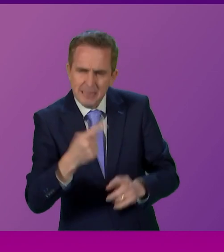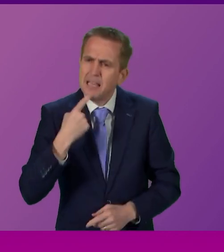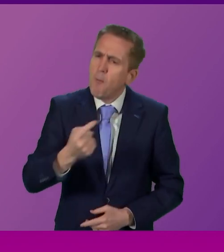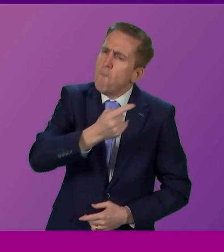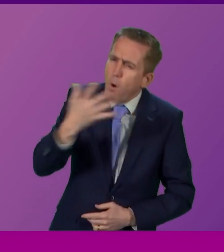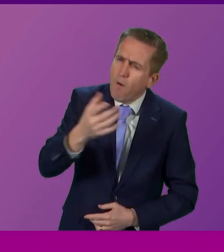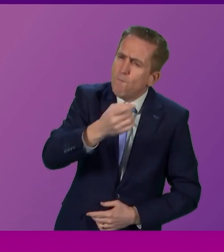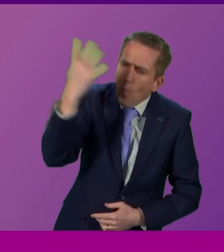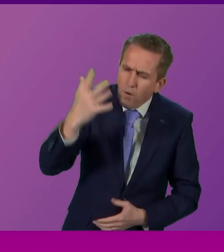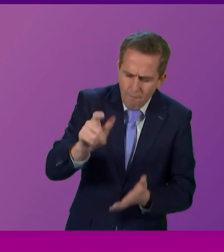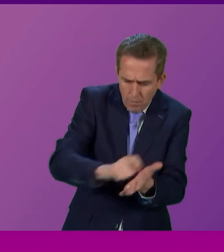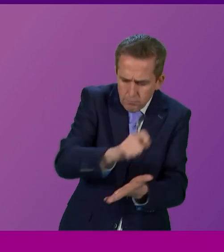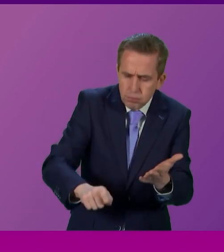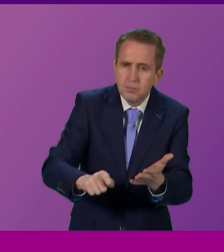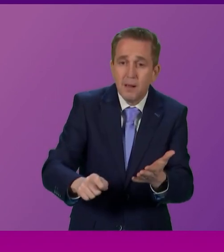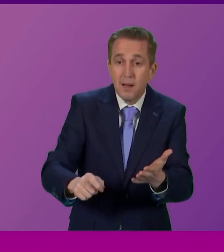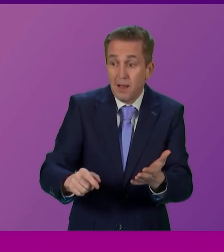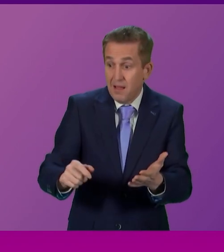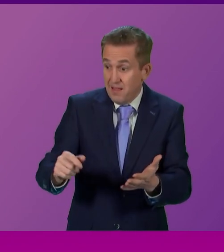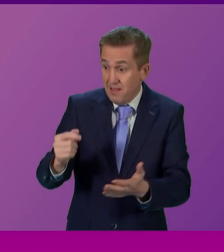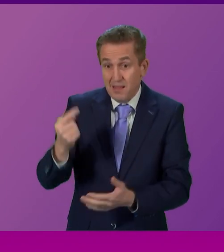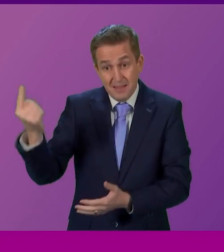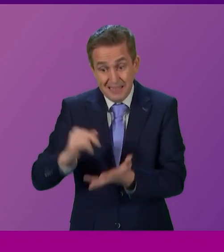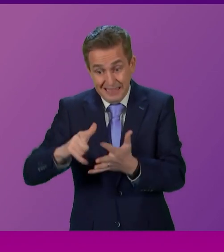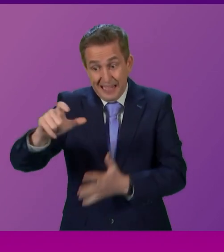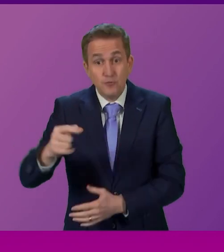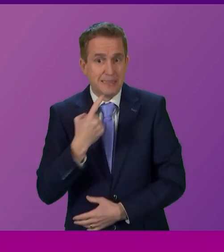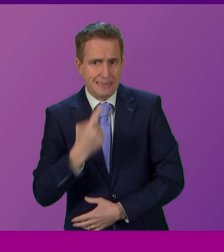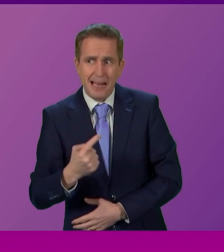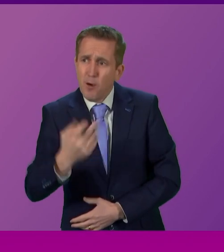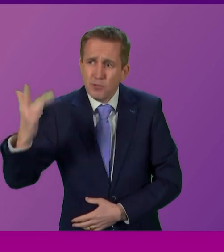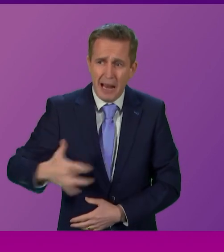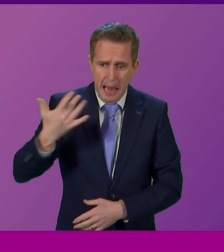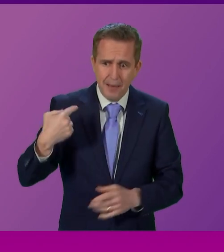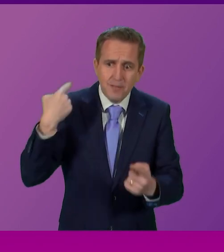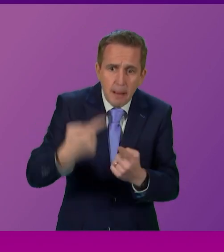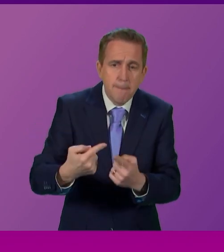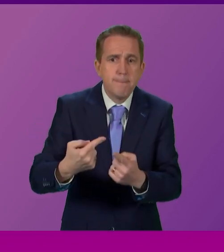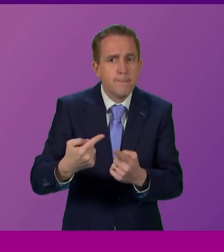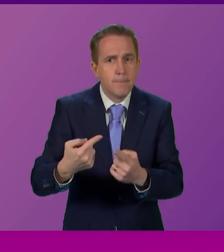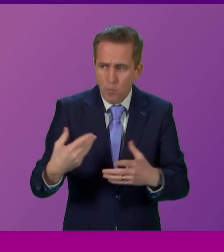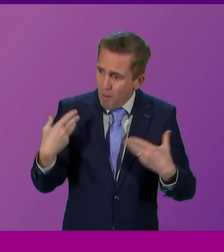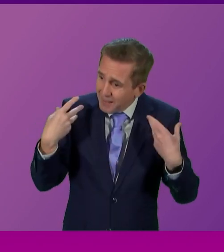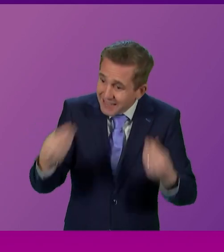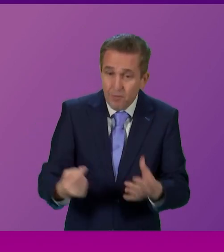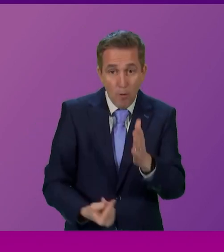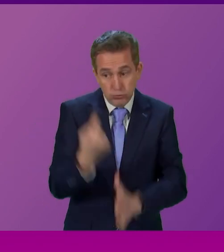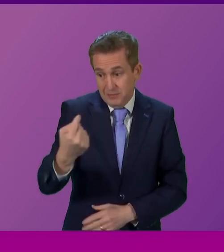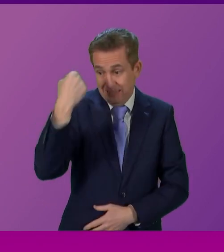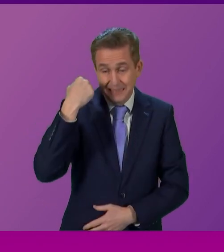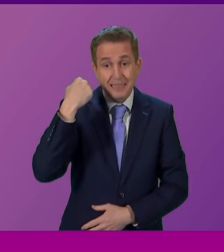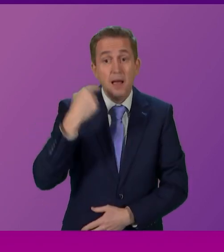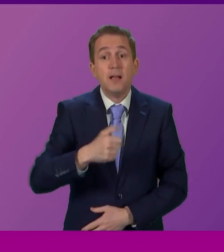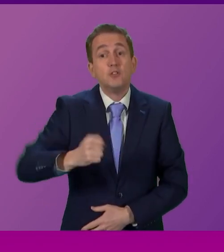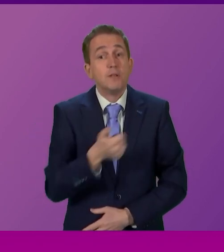Even the Cabinet Secretary called it the opportunity of a lifetime. Well, given that opportunity, the people of Scotland voted